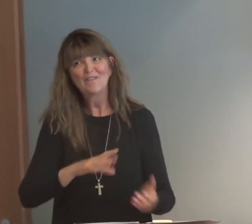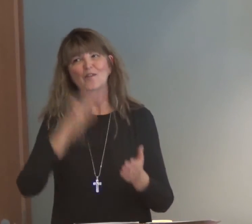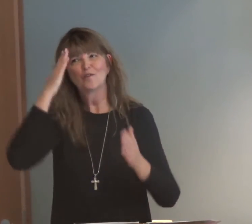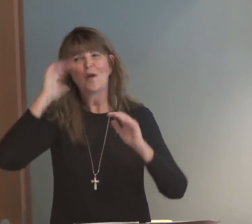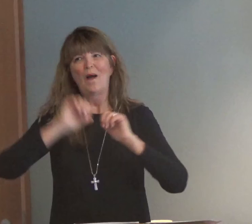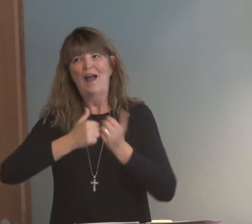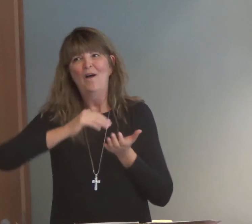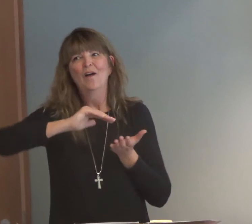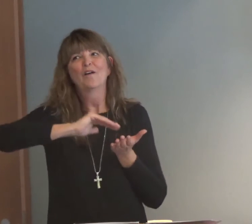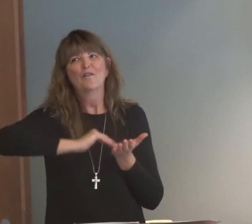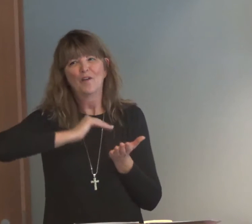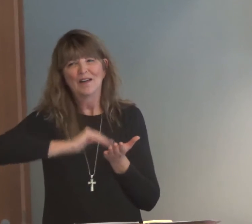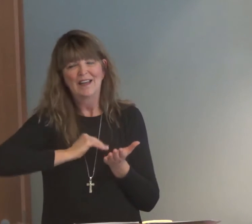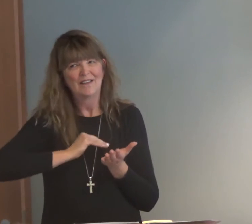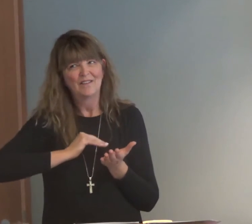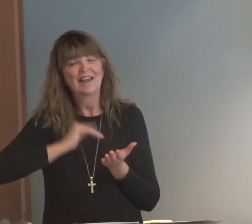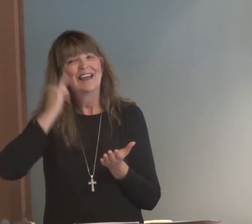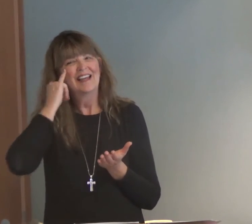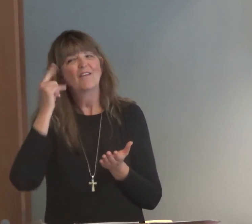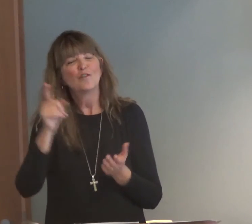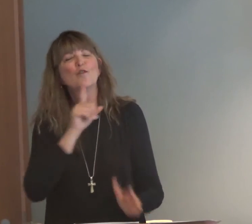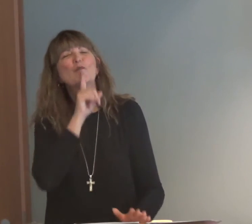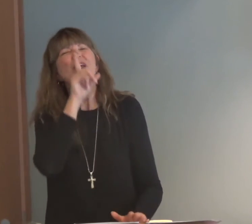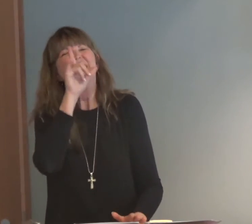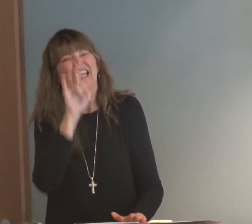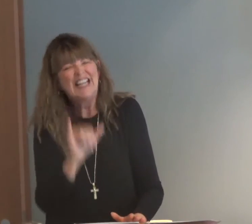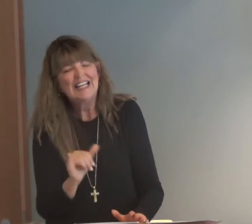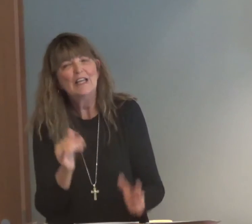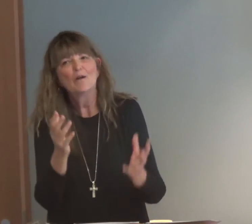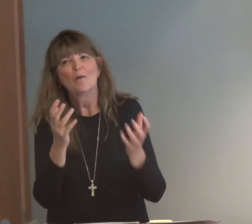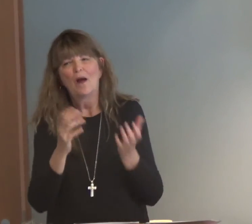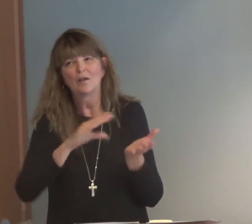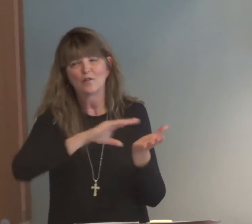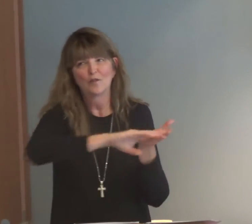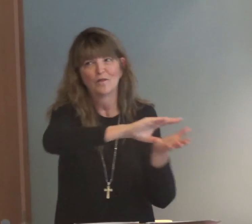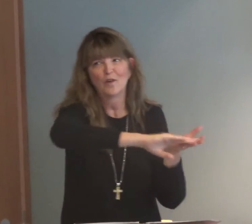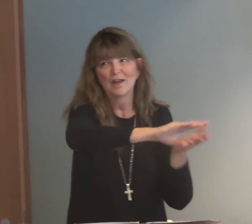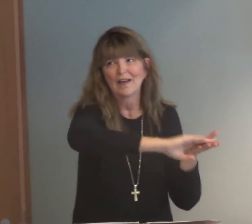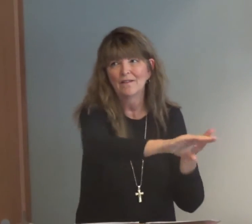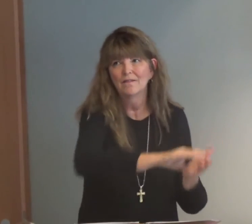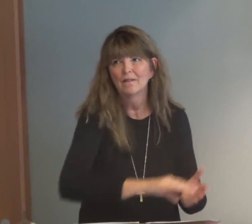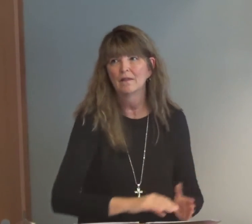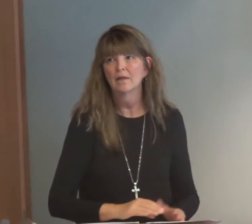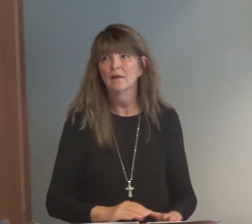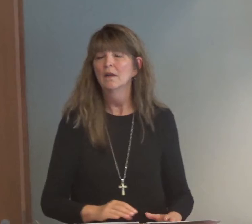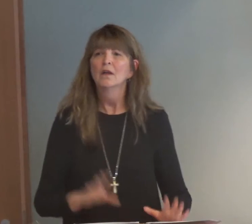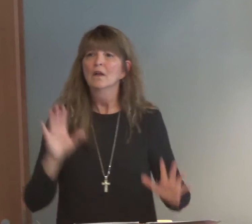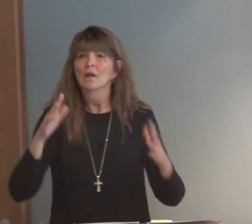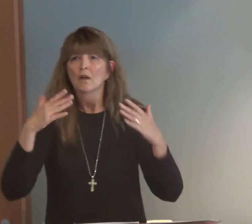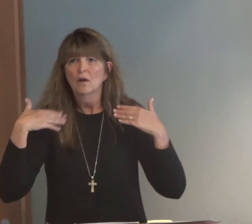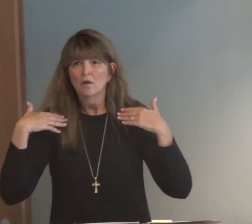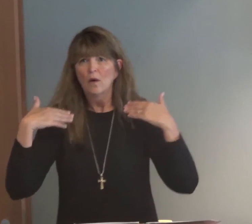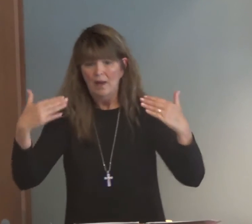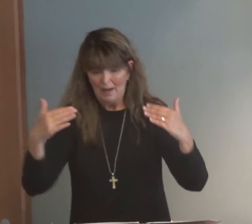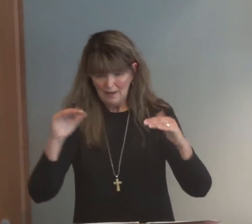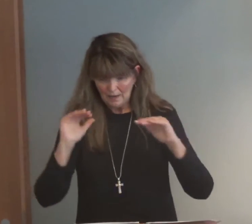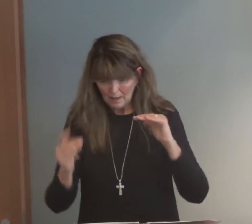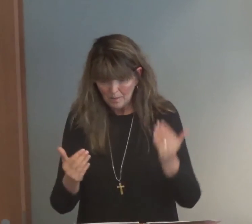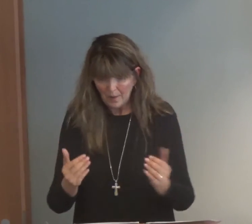you are unable to forgive anyone else. Don't fool yourself about that. You need to forgive yourself first, if